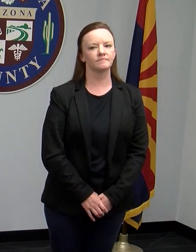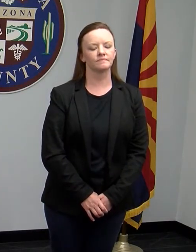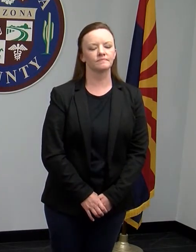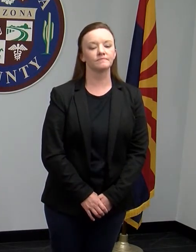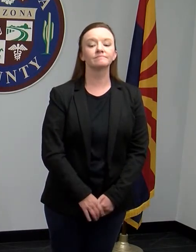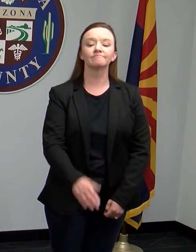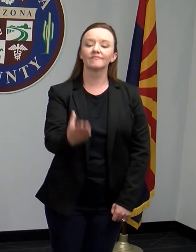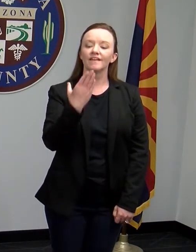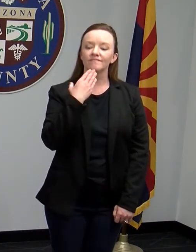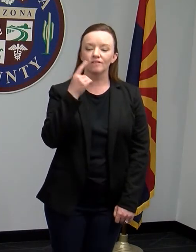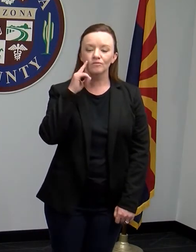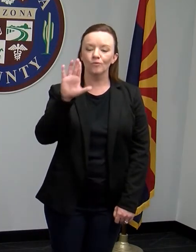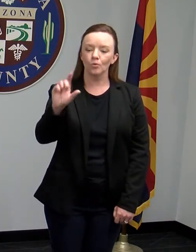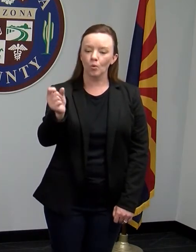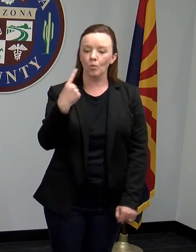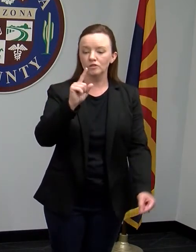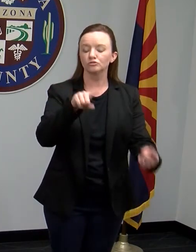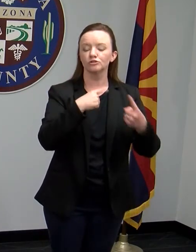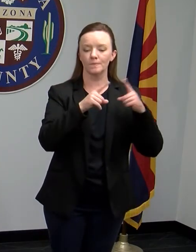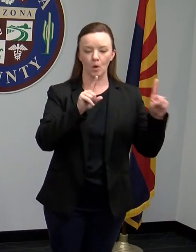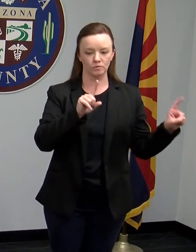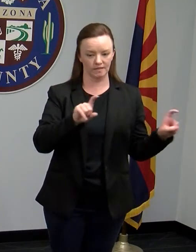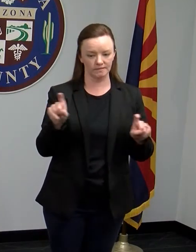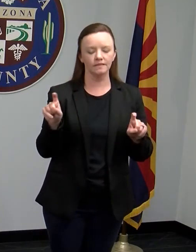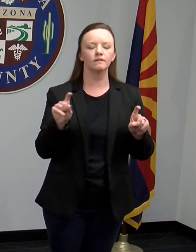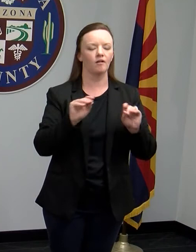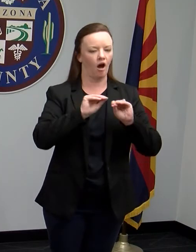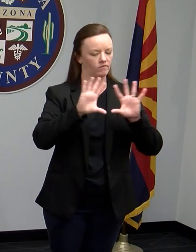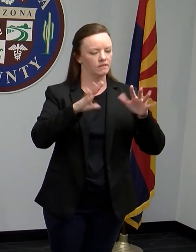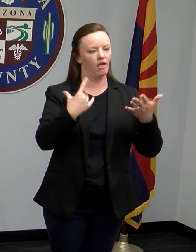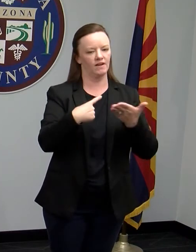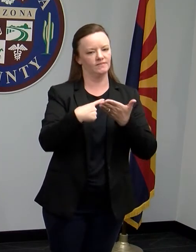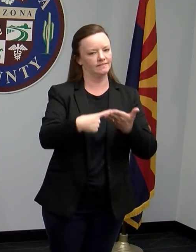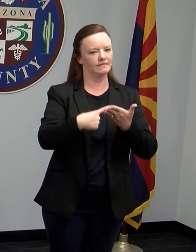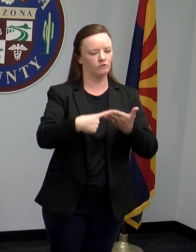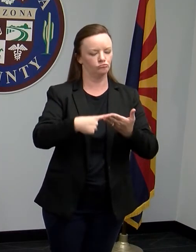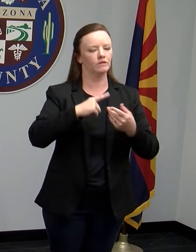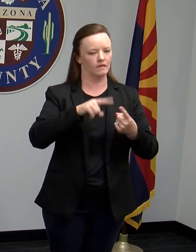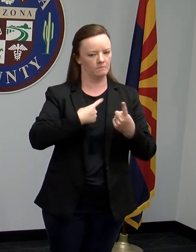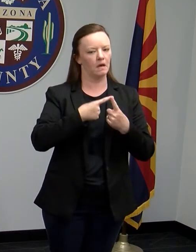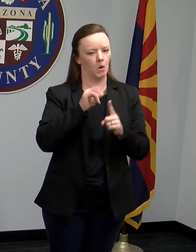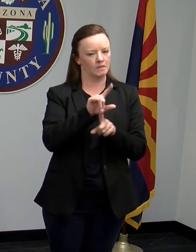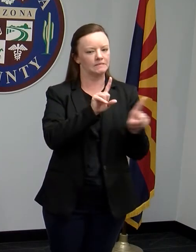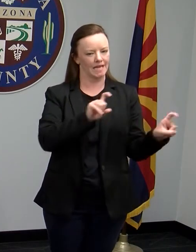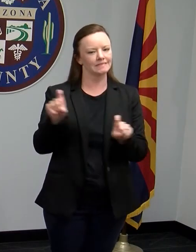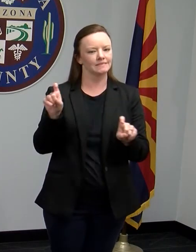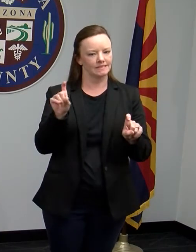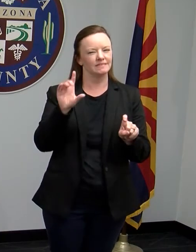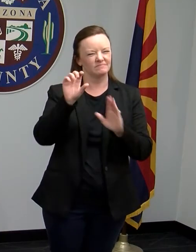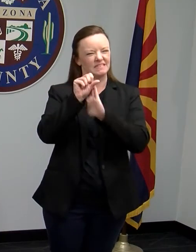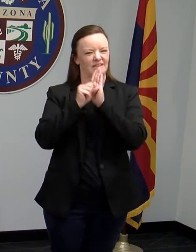Thank you for the question about the testing. Obviously, a lot of talk about that this week with the announcement of the testing blitz.